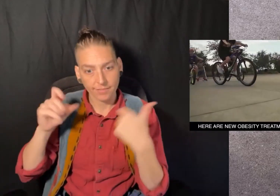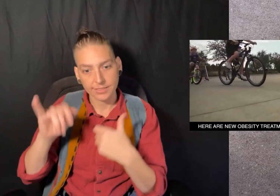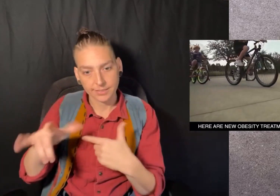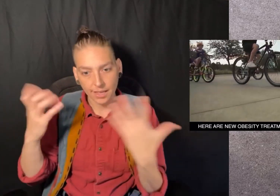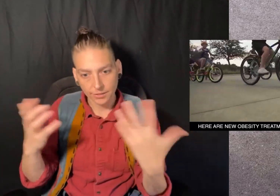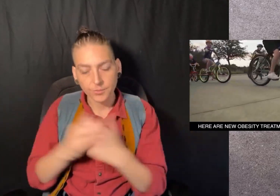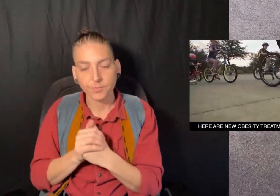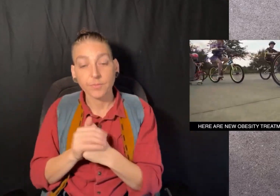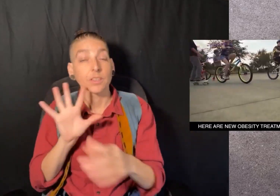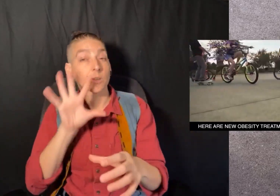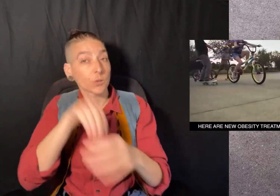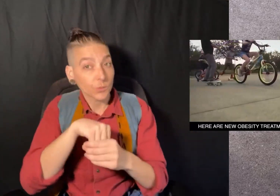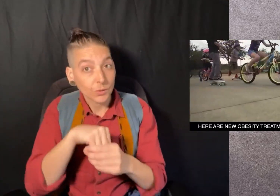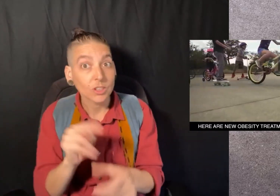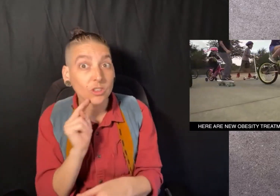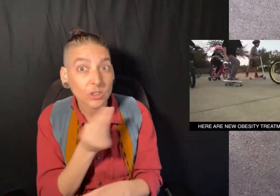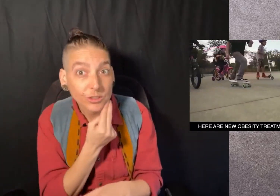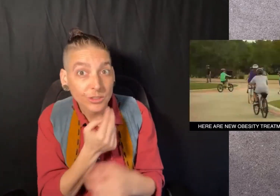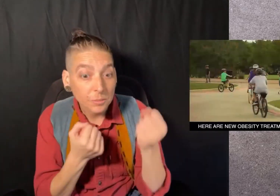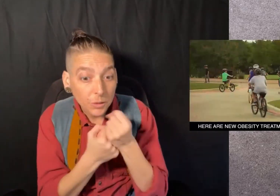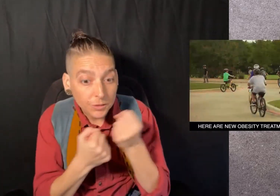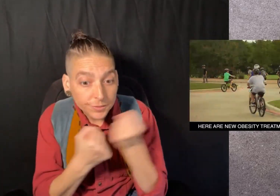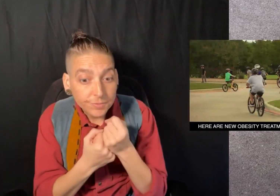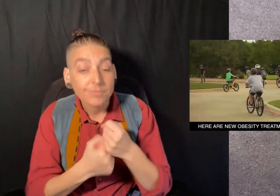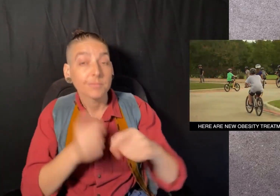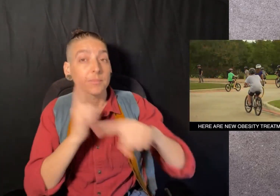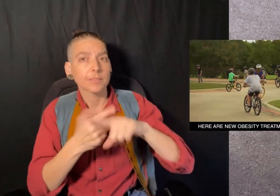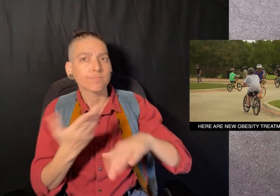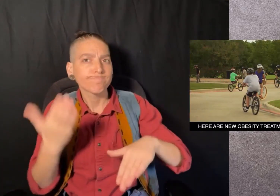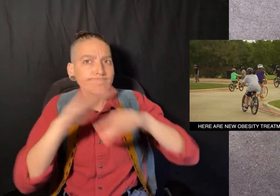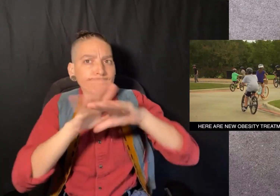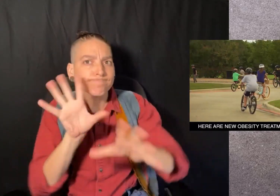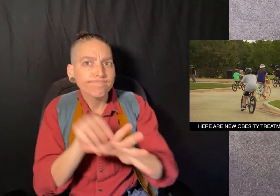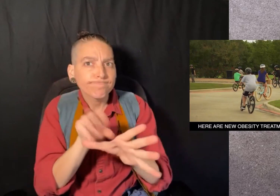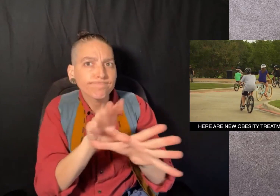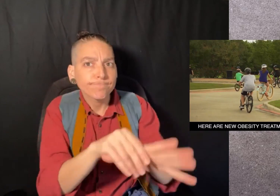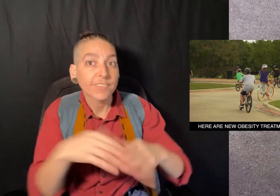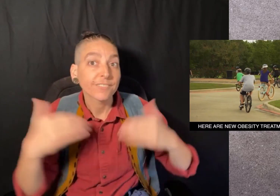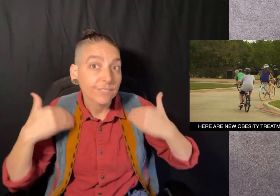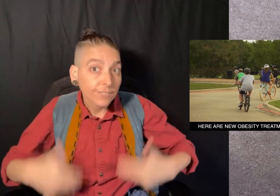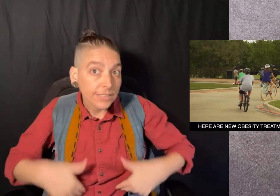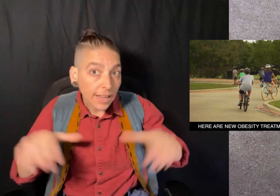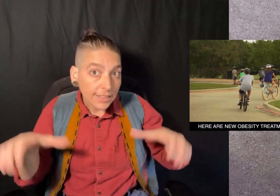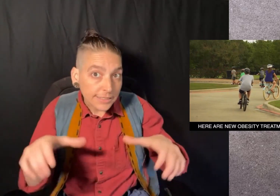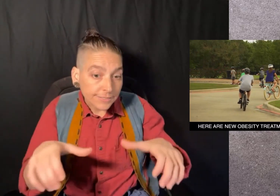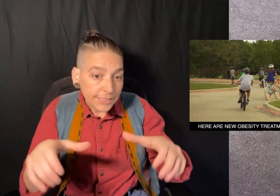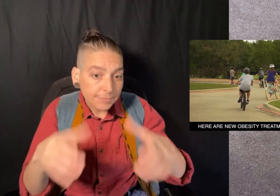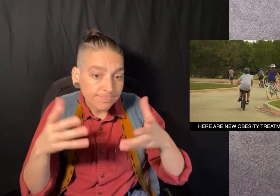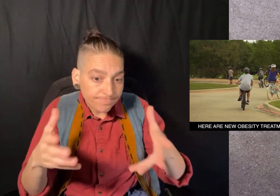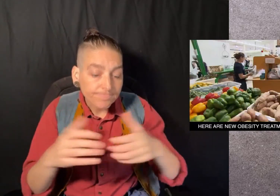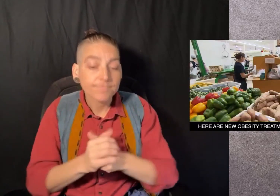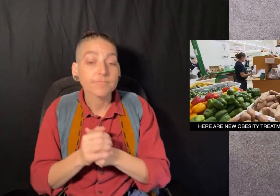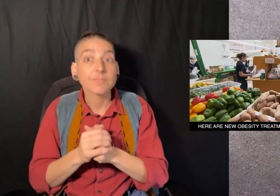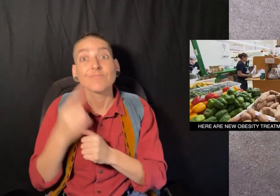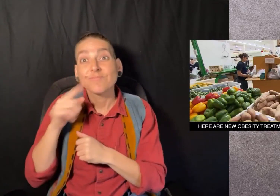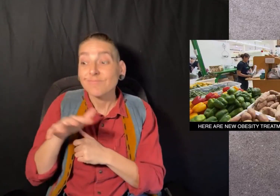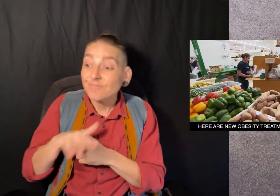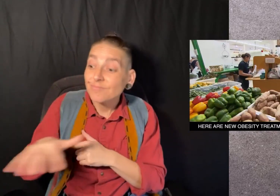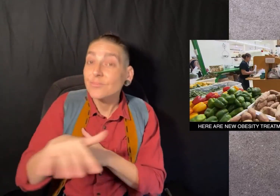and increased physical activity. For children 12